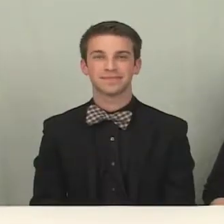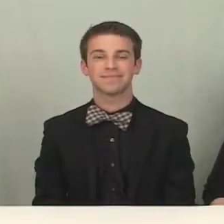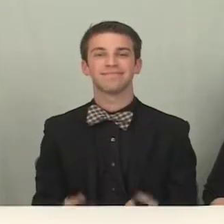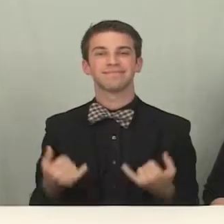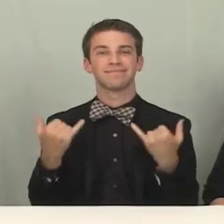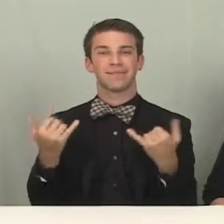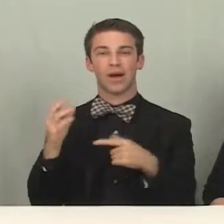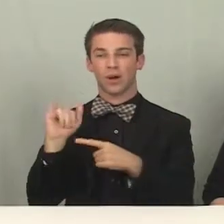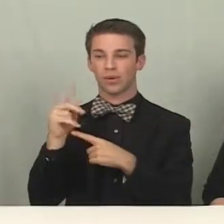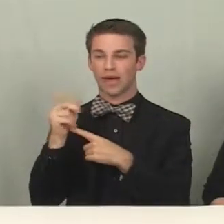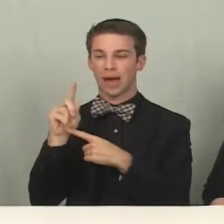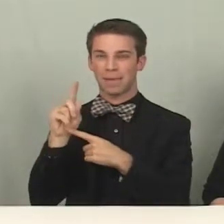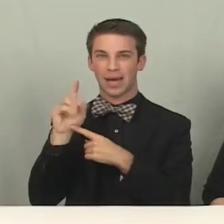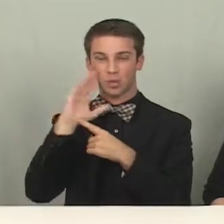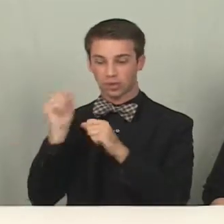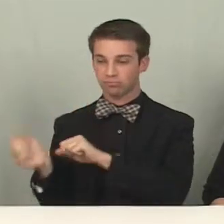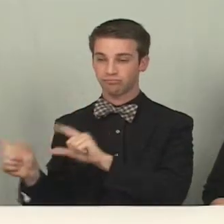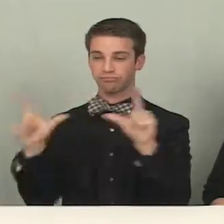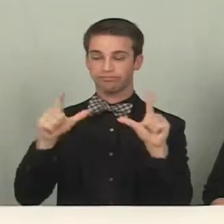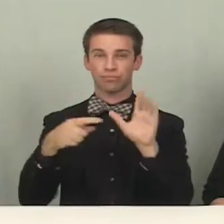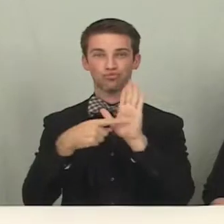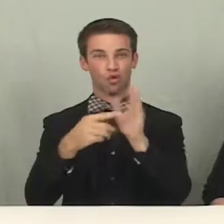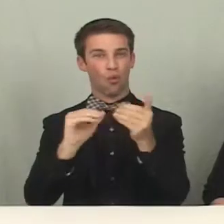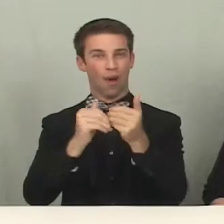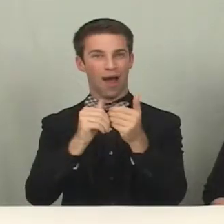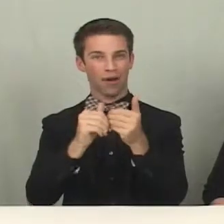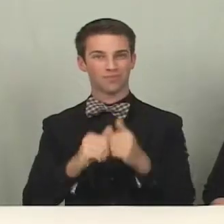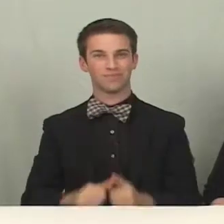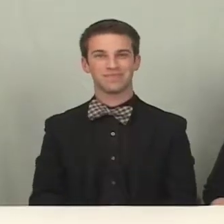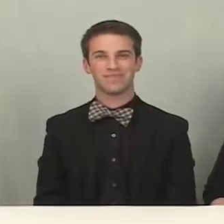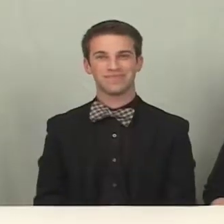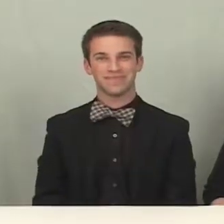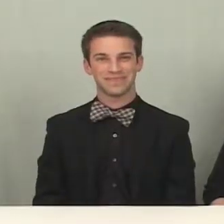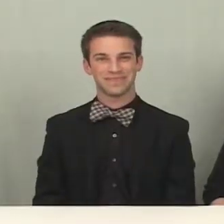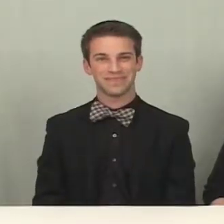Now we'll demonstrate these four features for you on an iPad.